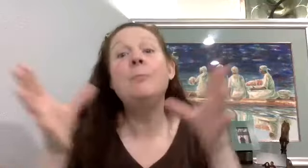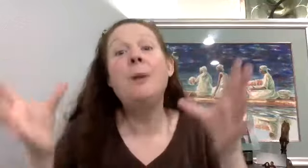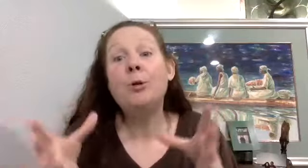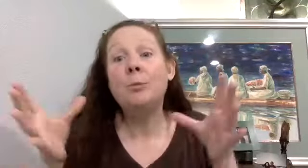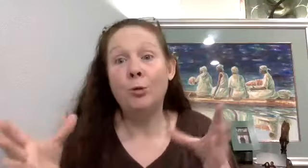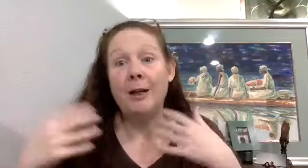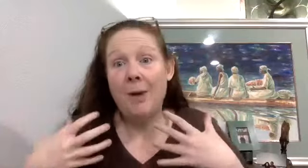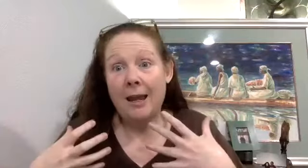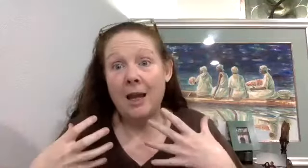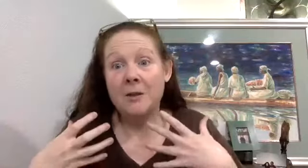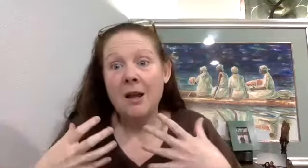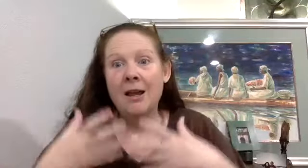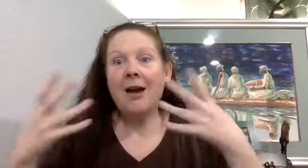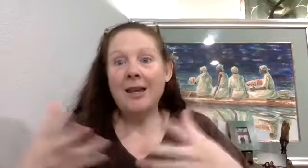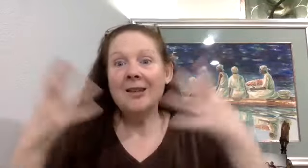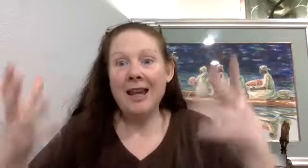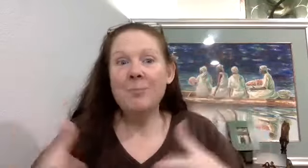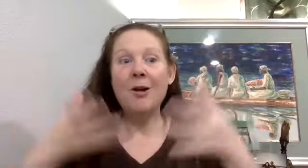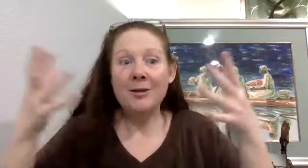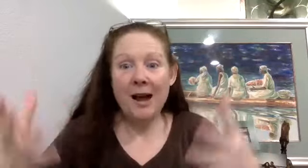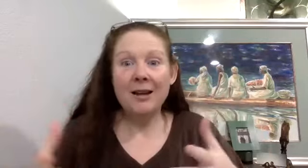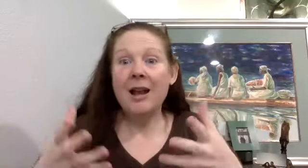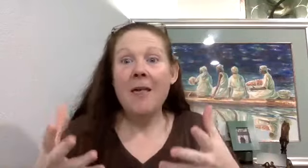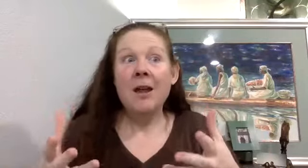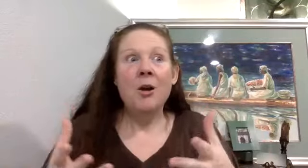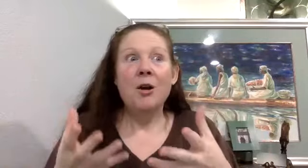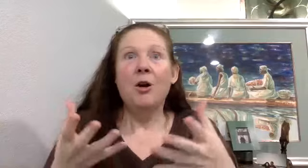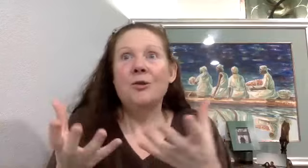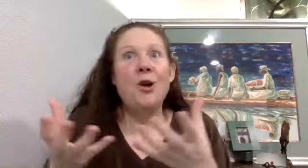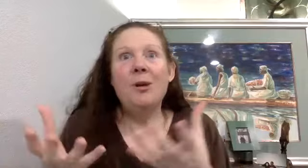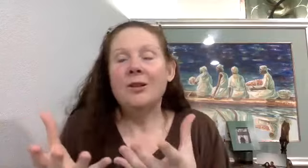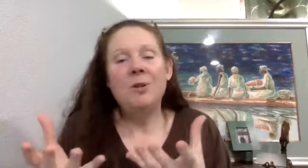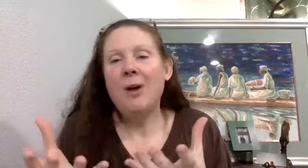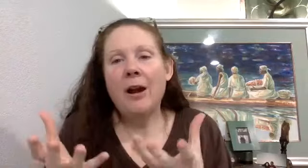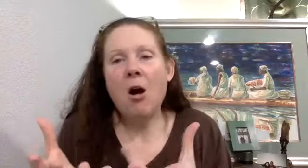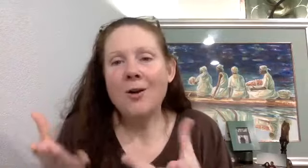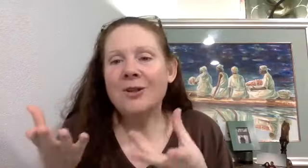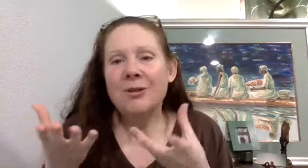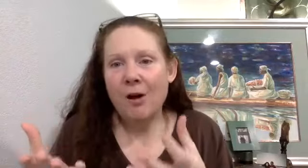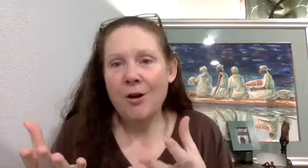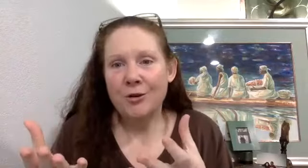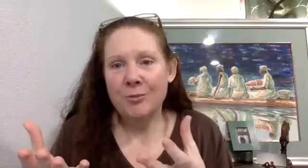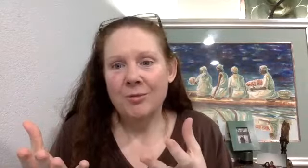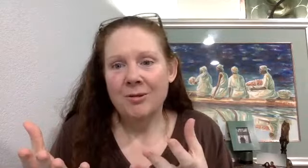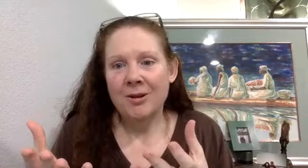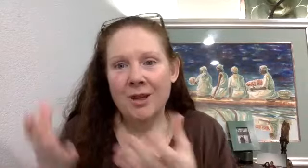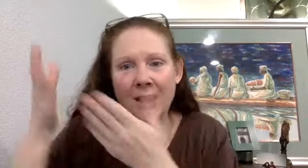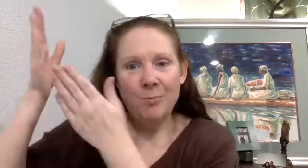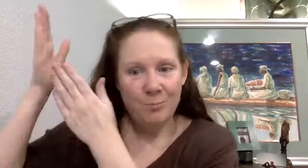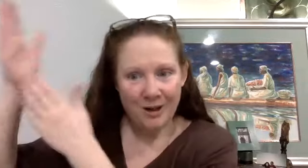people employed in my case. How did he keep all his fact. Cause nobody's going to be buying cars at the volume that he did